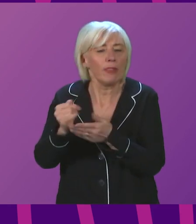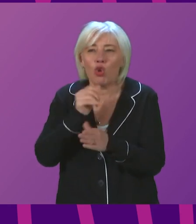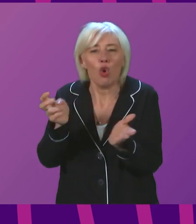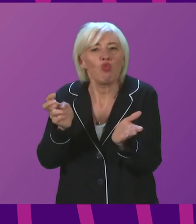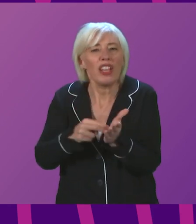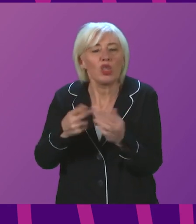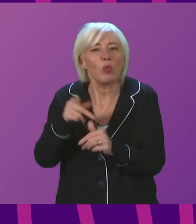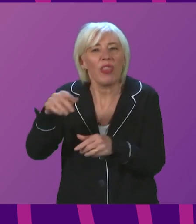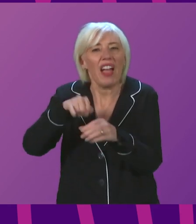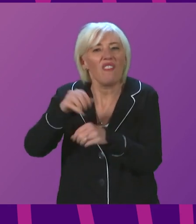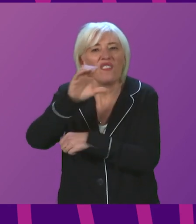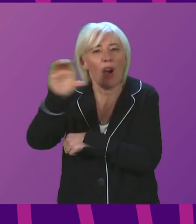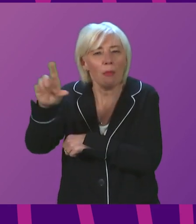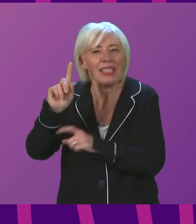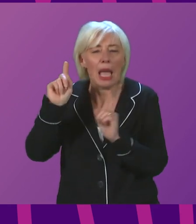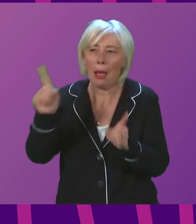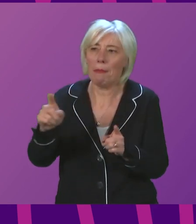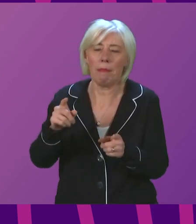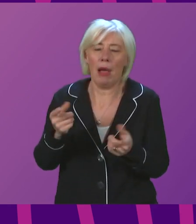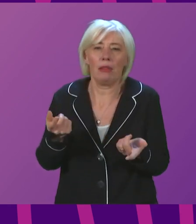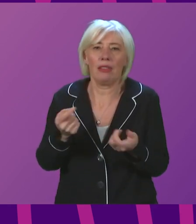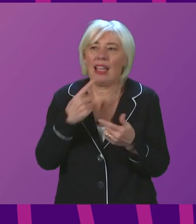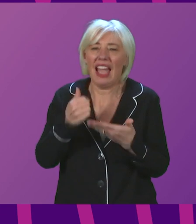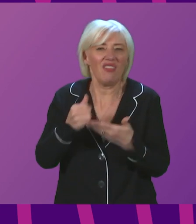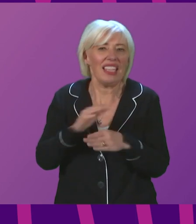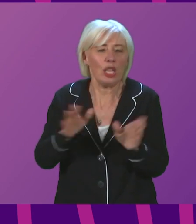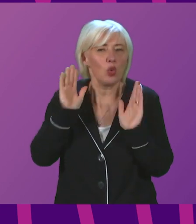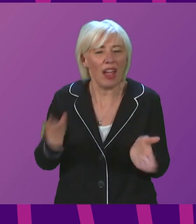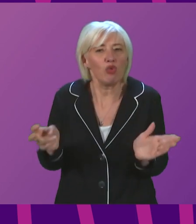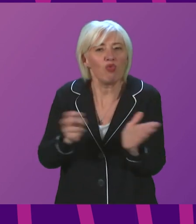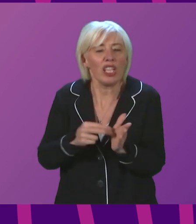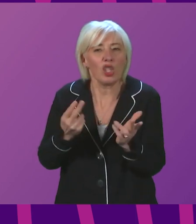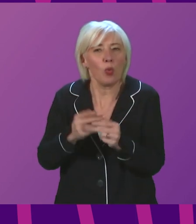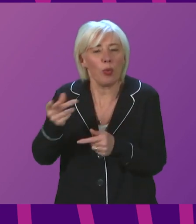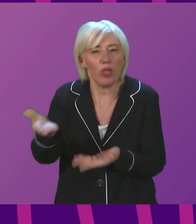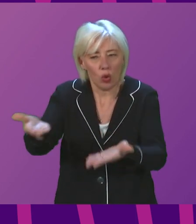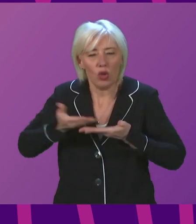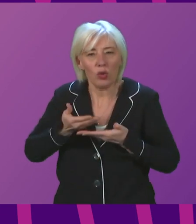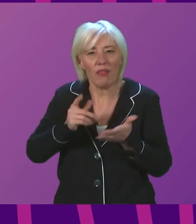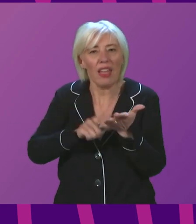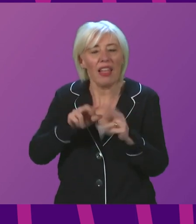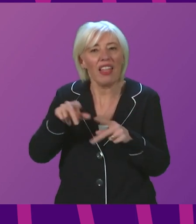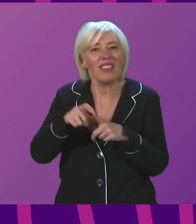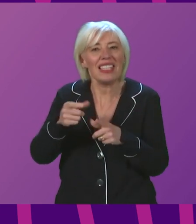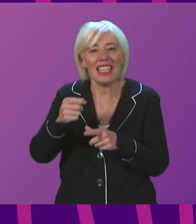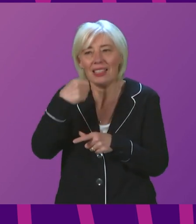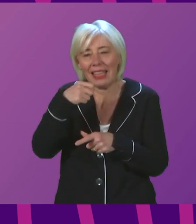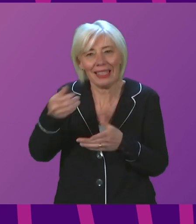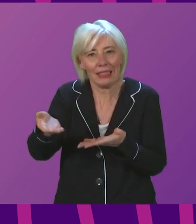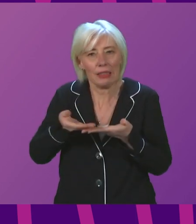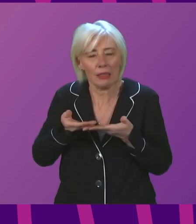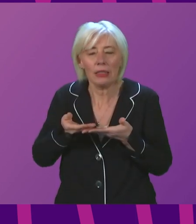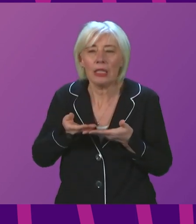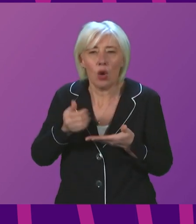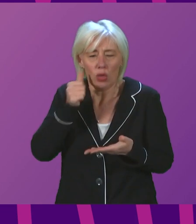the pharmacy. This is even though the advice is that people do not have to be registered to receive test kits. Given that regular testing is essential to curb the spike in Omicron